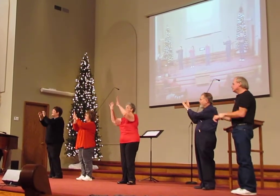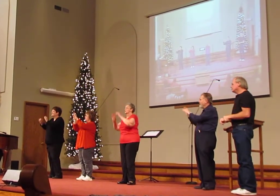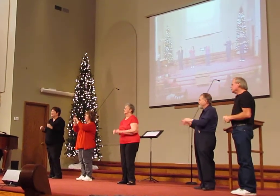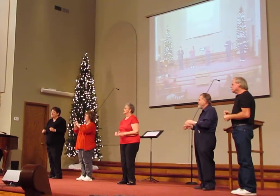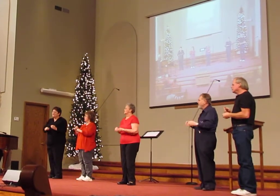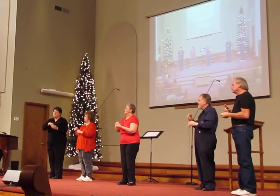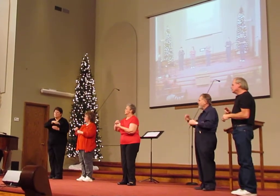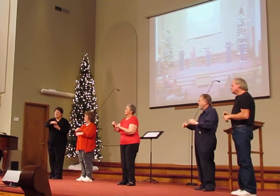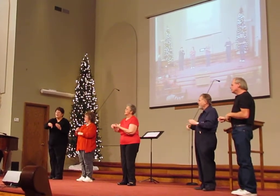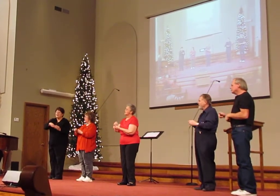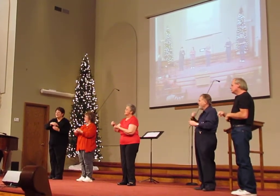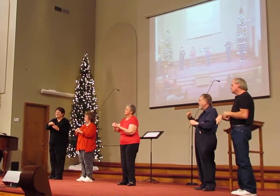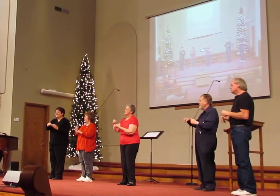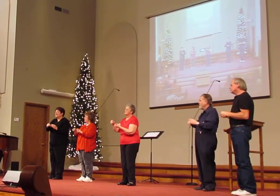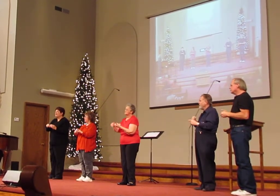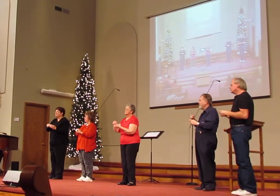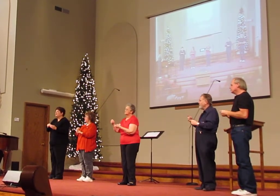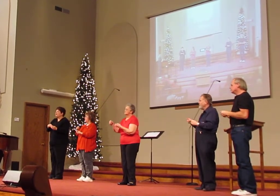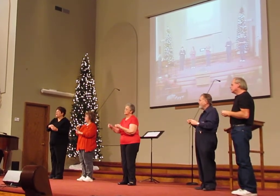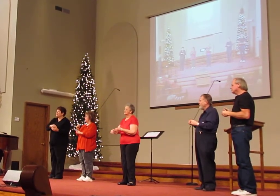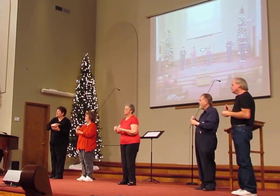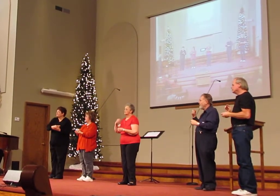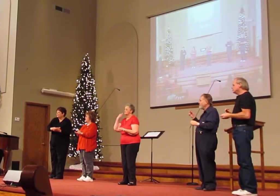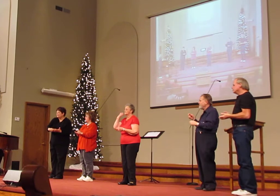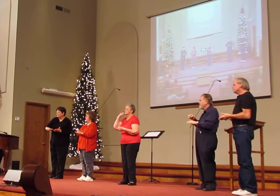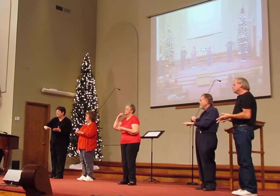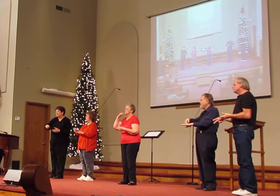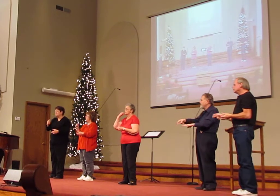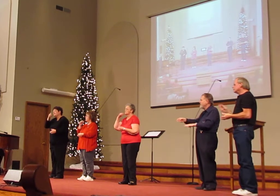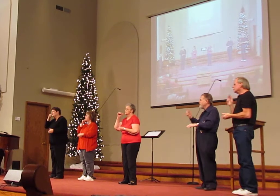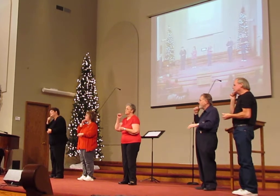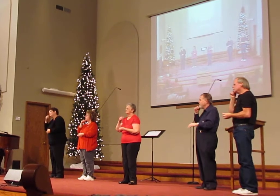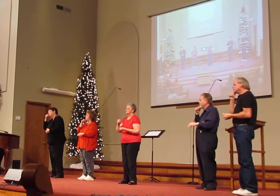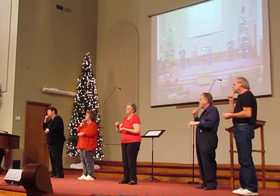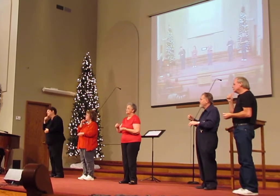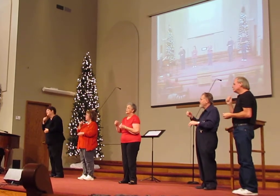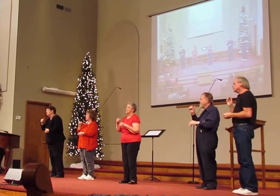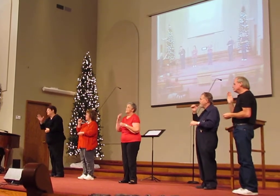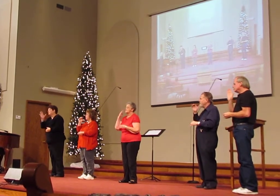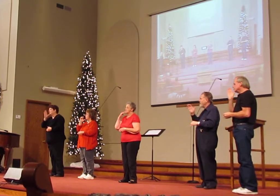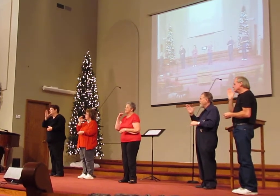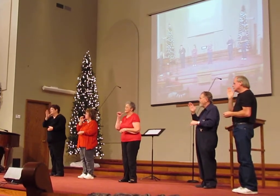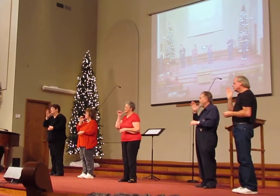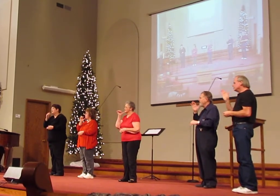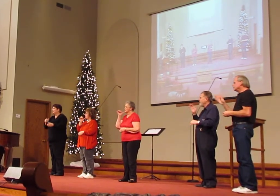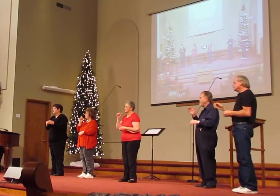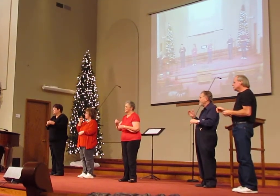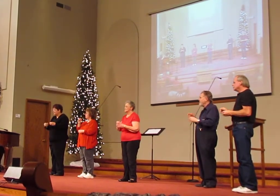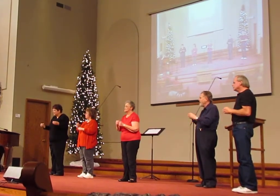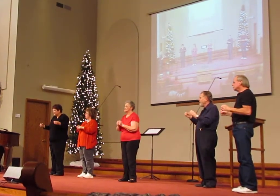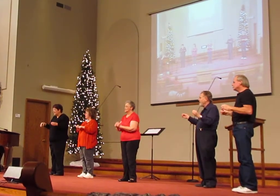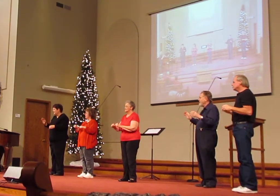Bound yon virgin, mother and